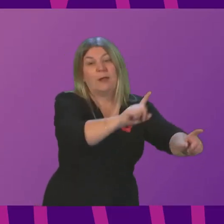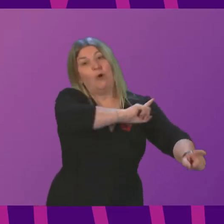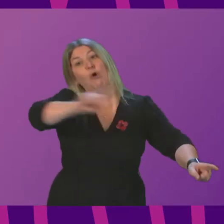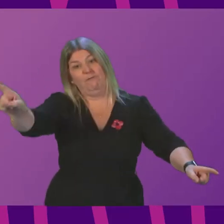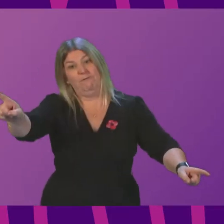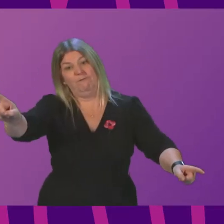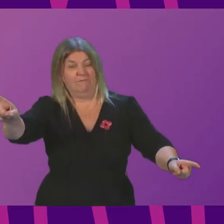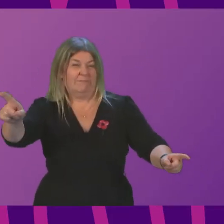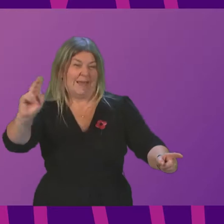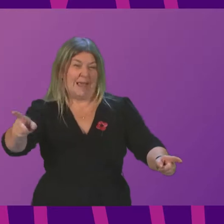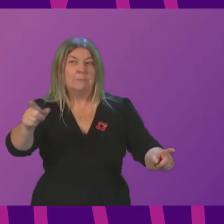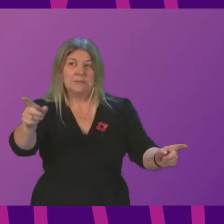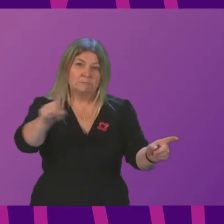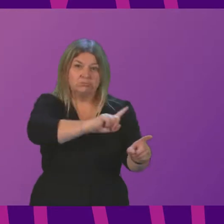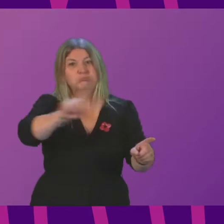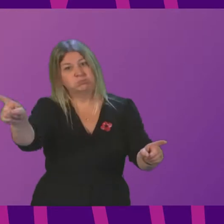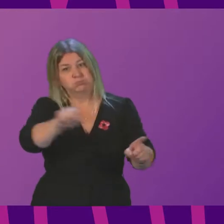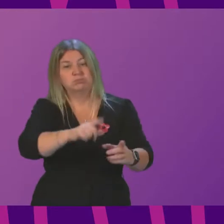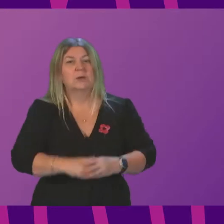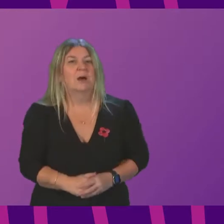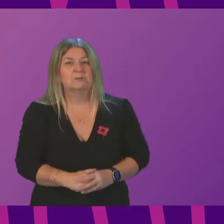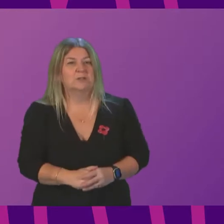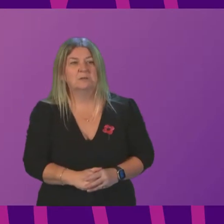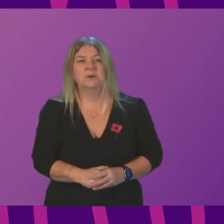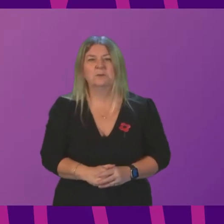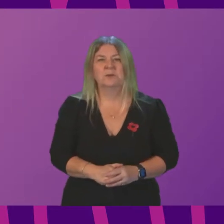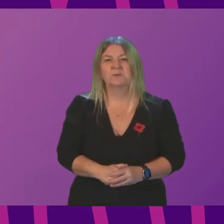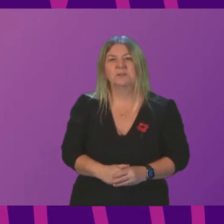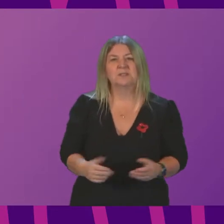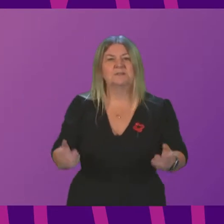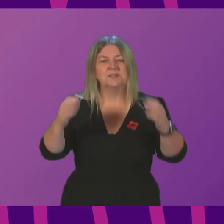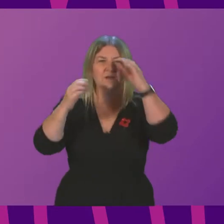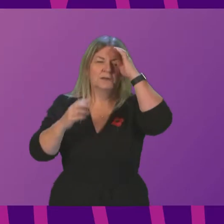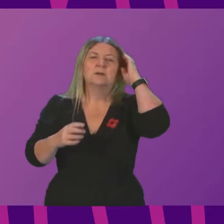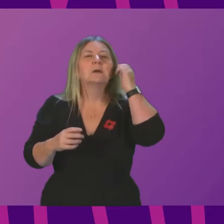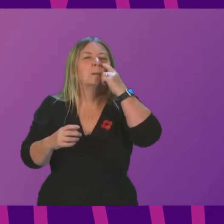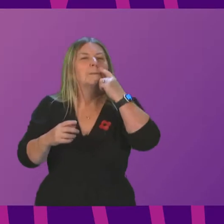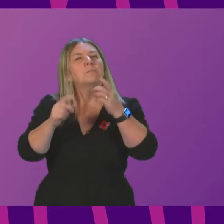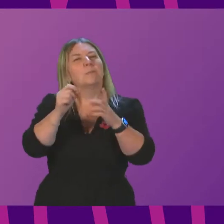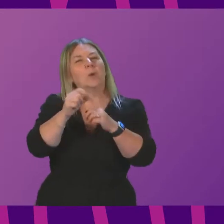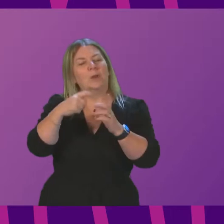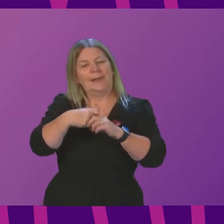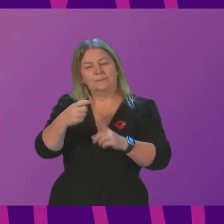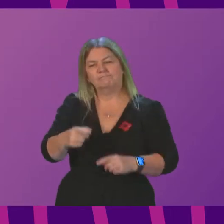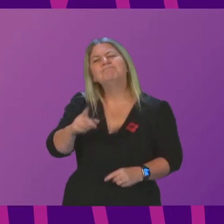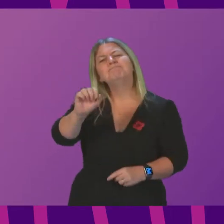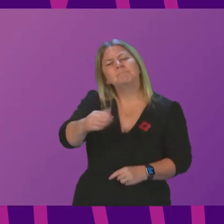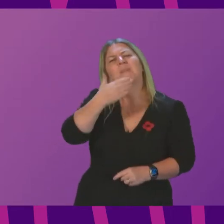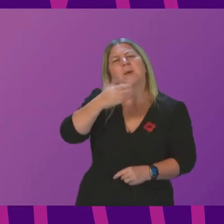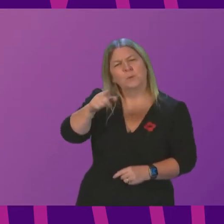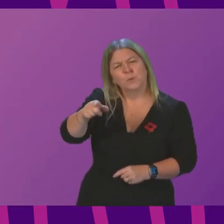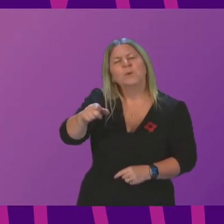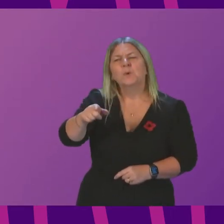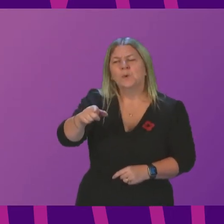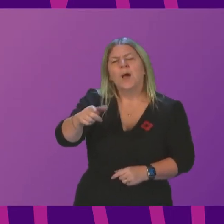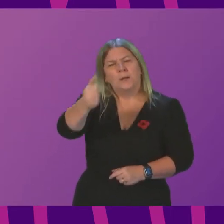delayed at A&E departments. Paul O'Kane. In all of his answers to this subject, the Deputy First Minister has pointed to increased